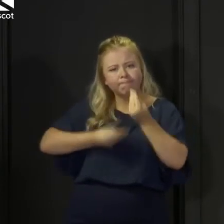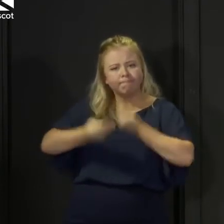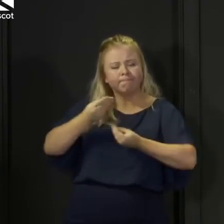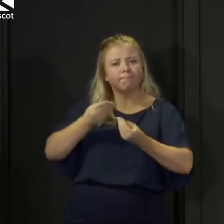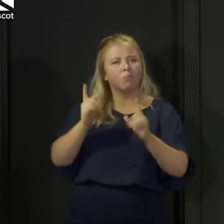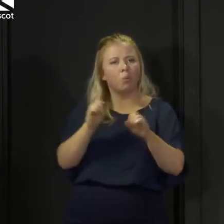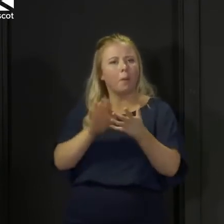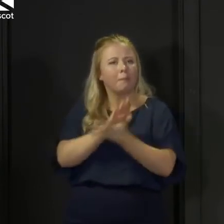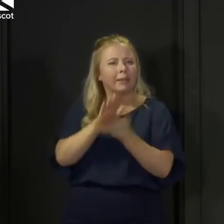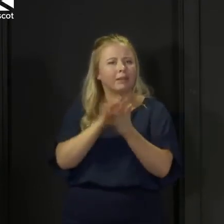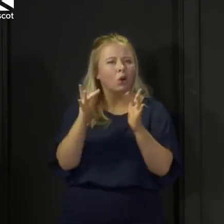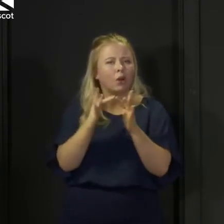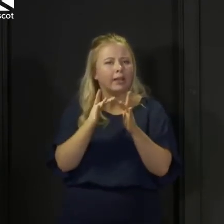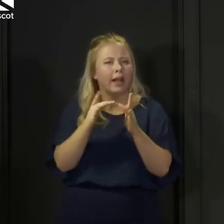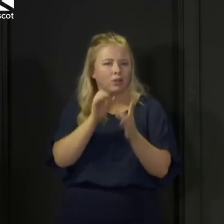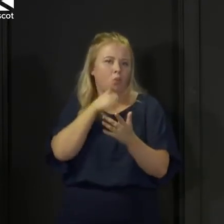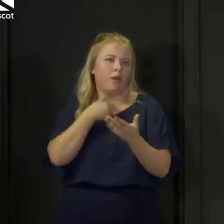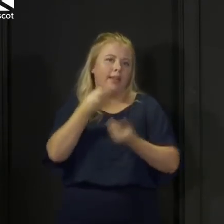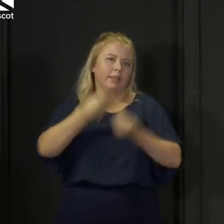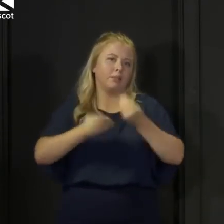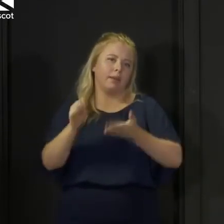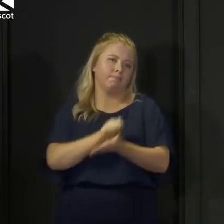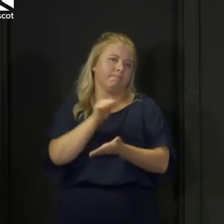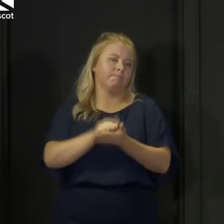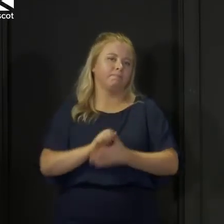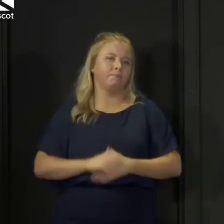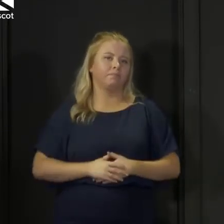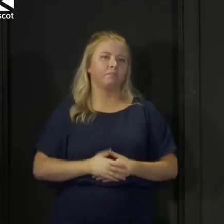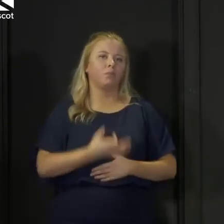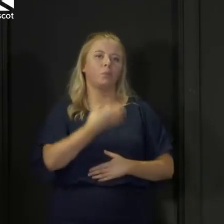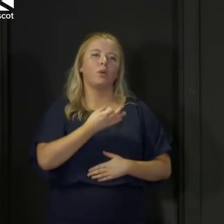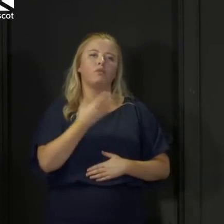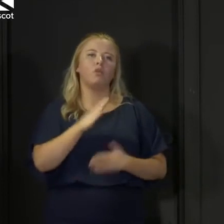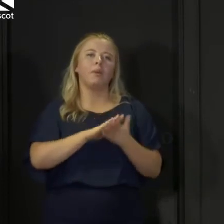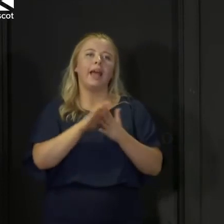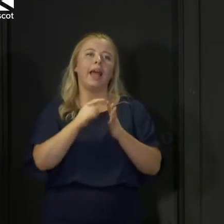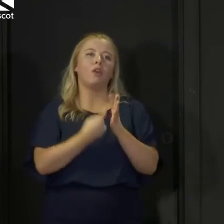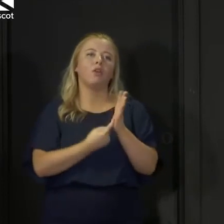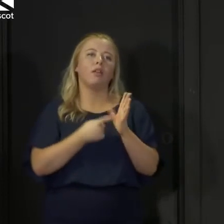whether or not they are people that should be getting traced. Tom Gordon from the Herald.